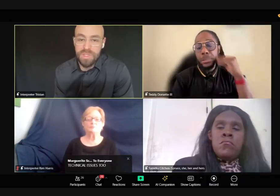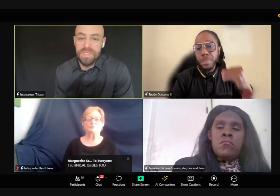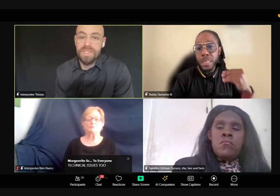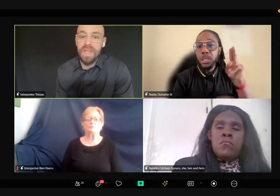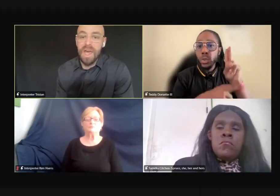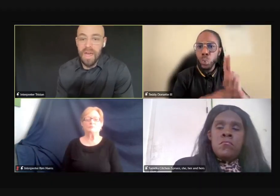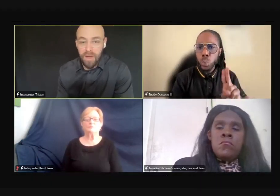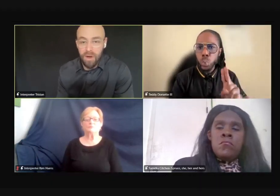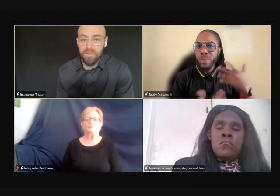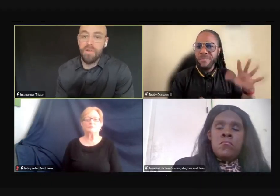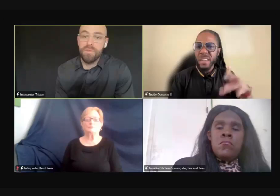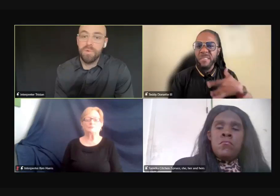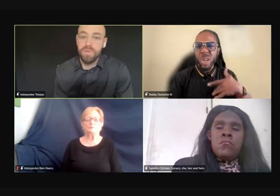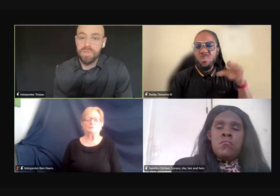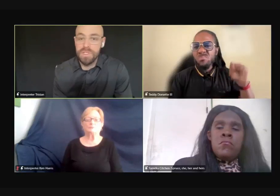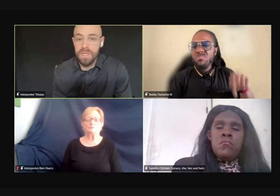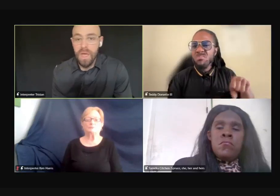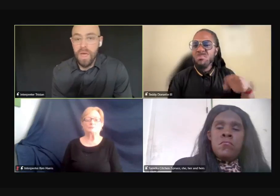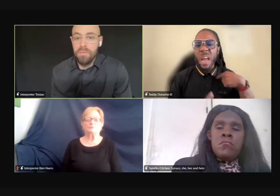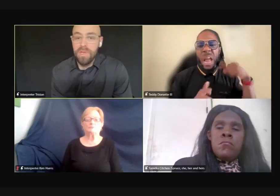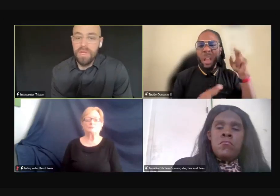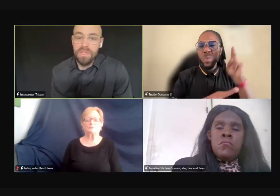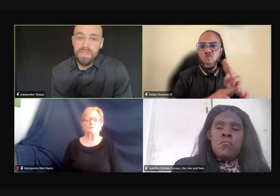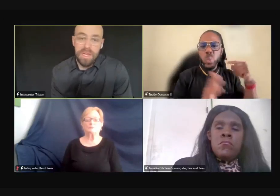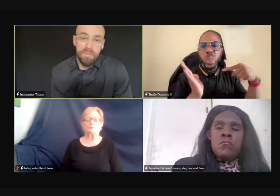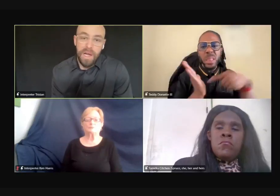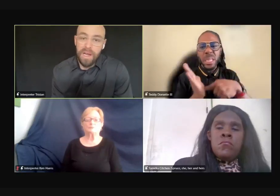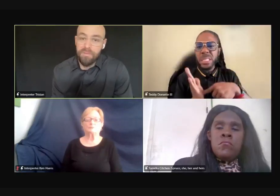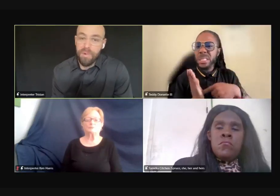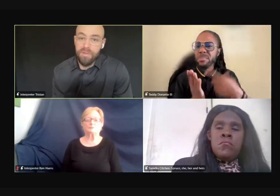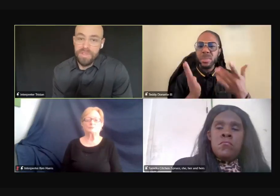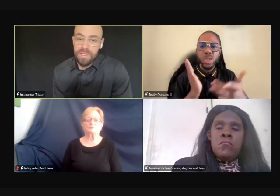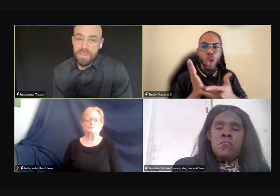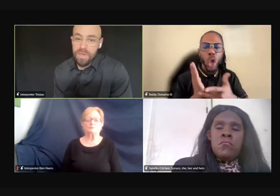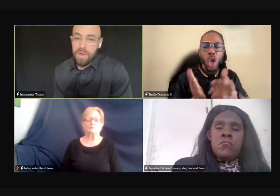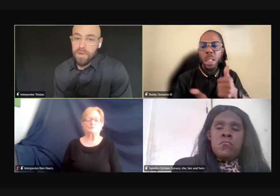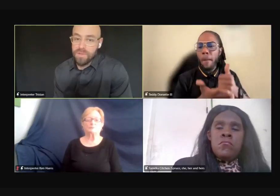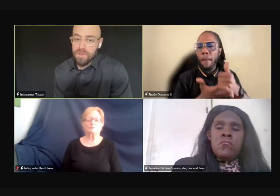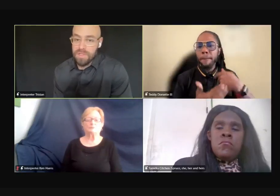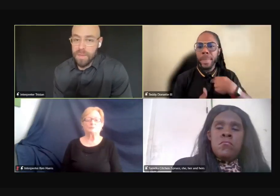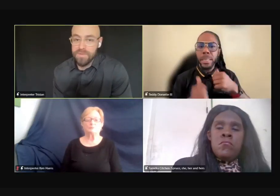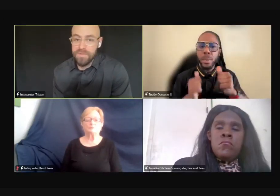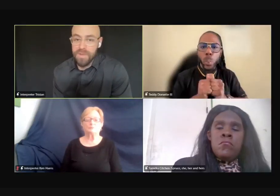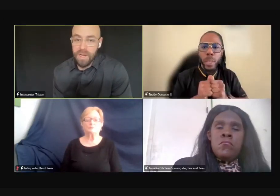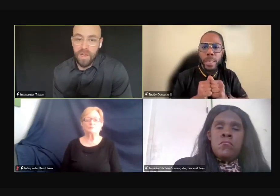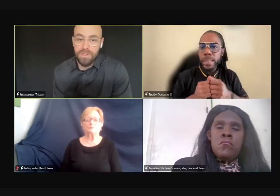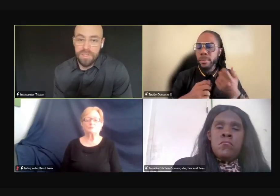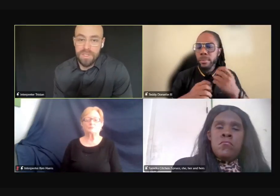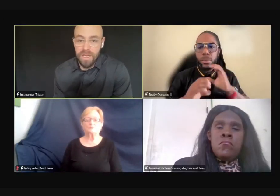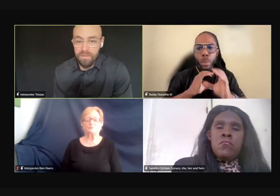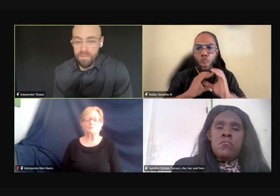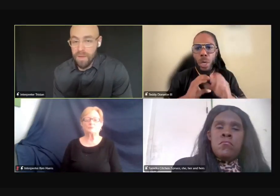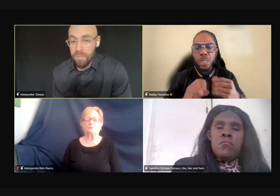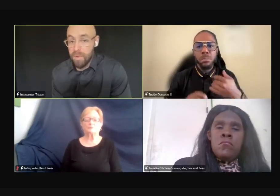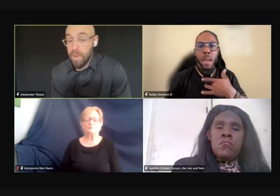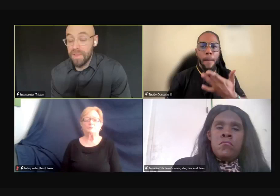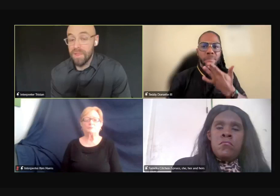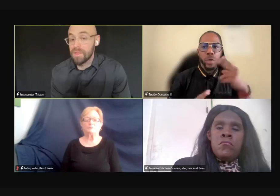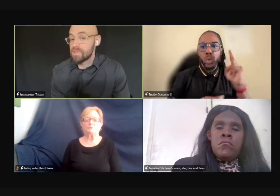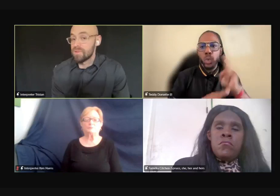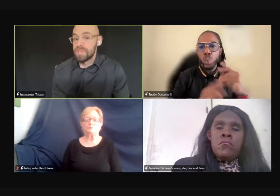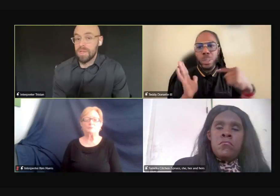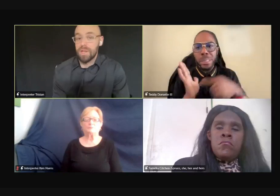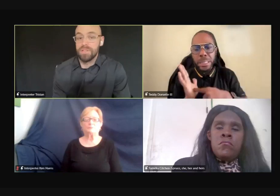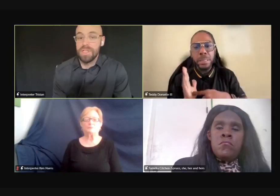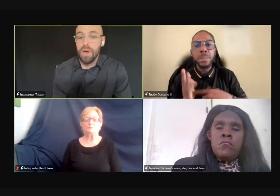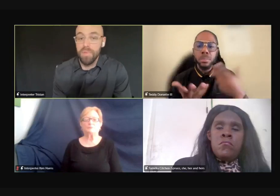and resources they are comfortable using because they might have preferences about certain types of technologies. And they might